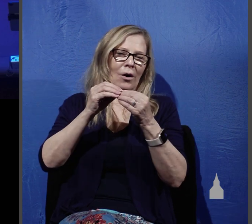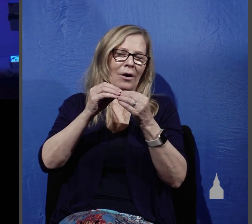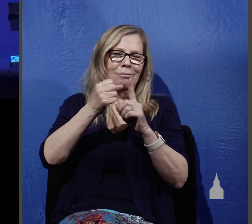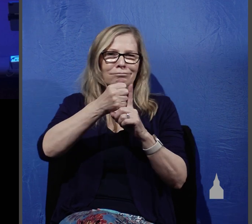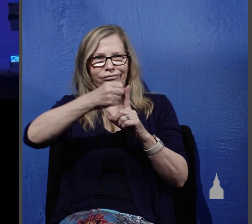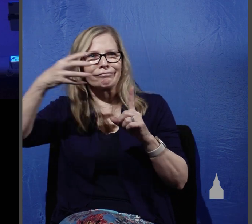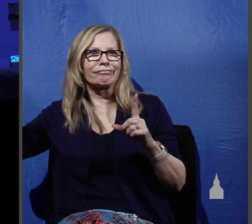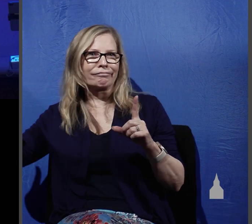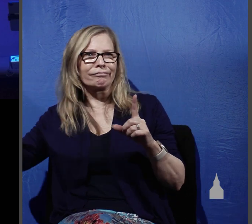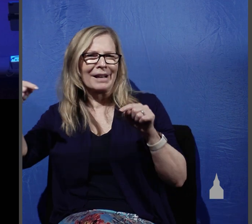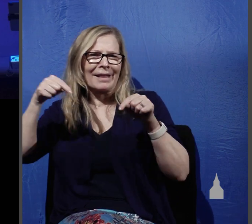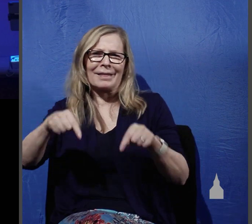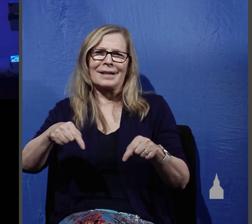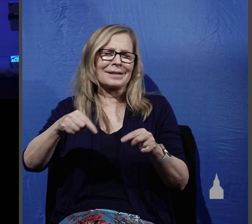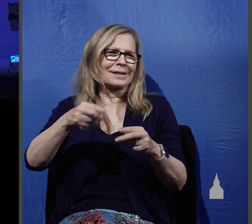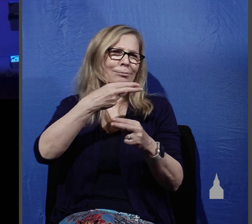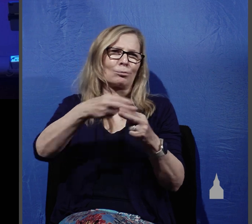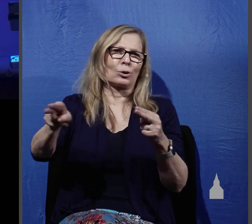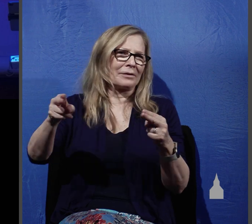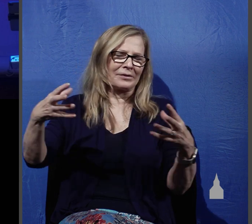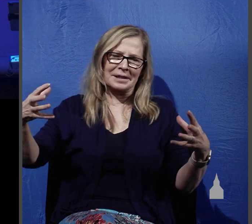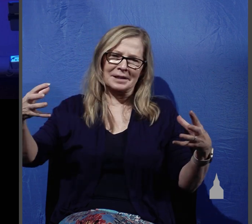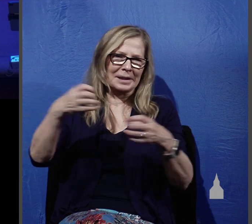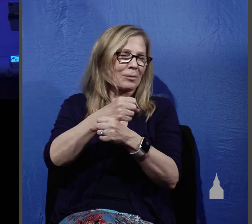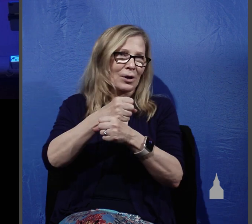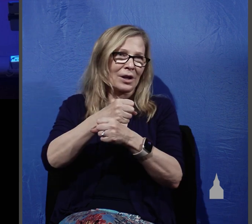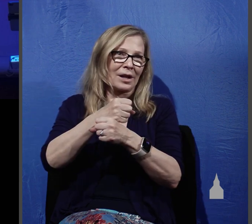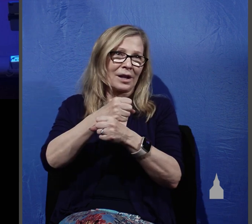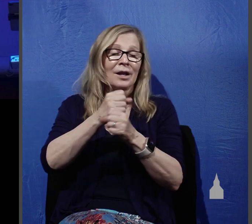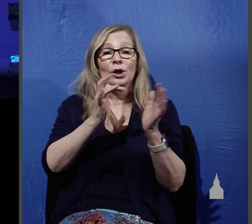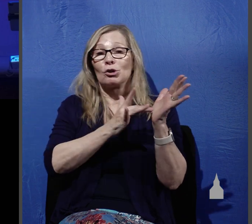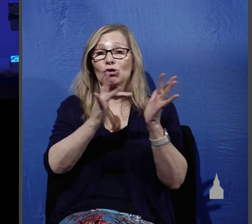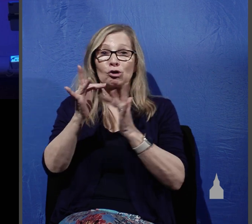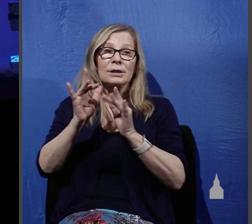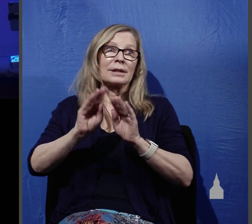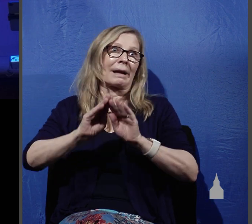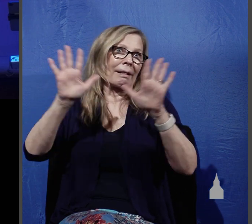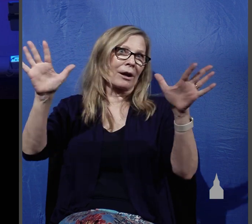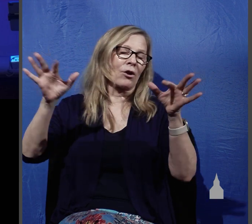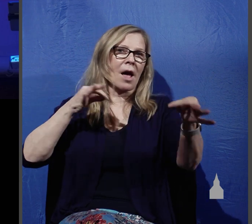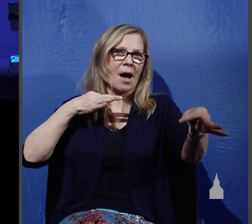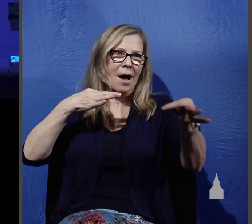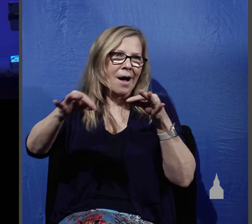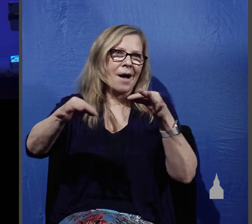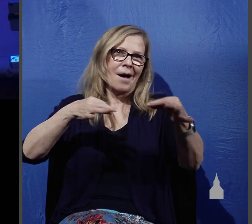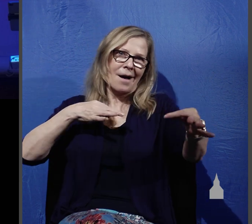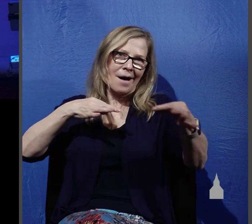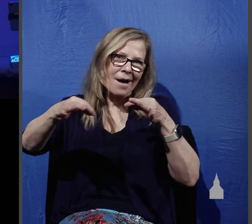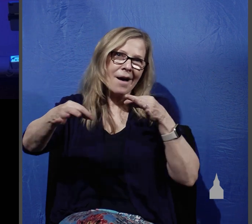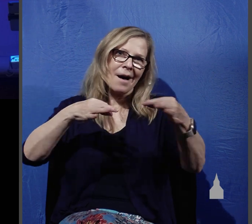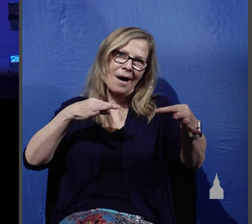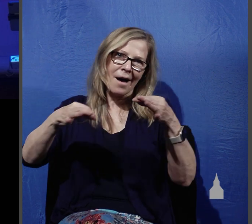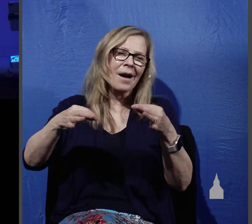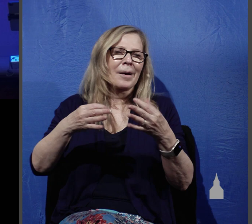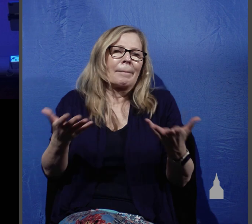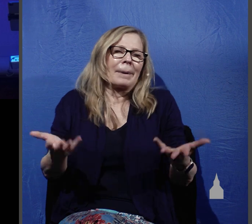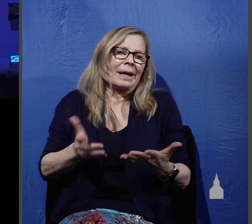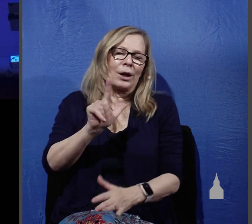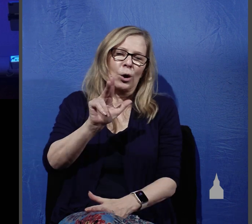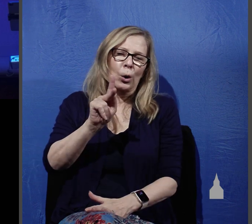brief summation of what he said. The Lord clearly went into far more detail than what Luke actually records here. But